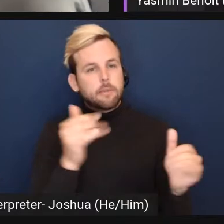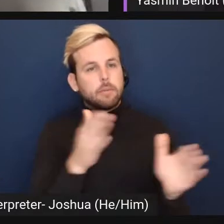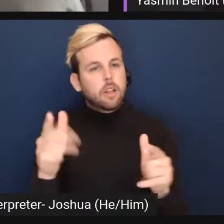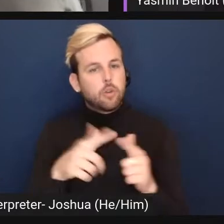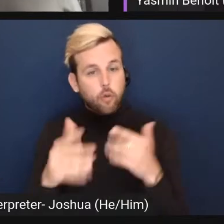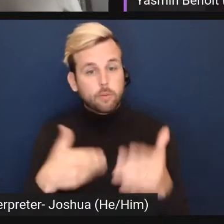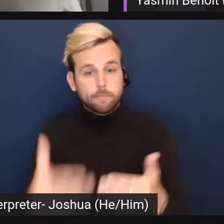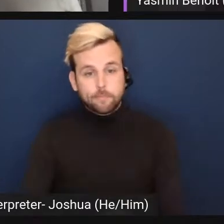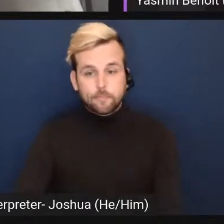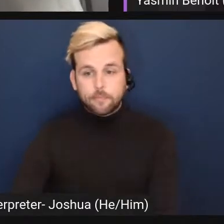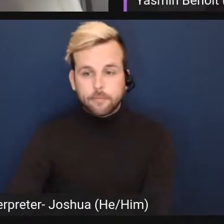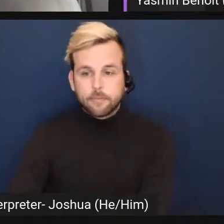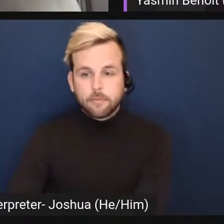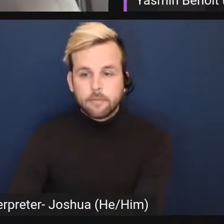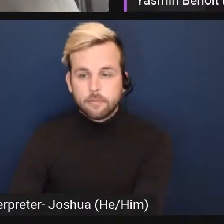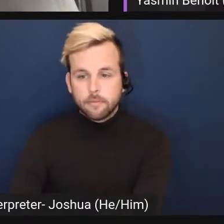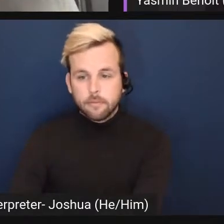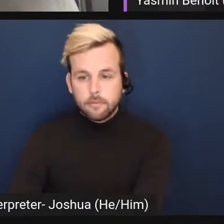move forward.